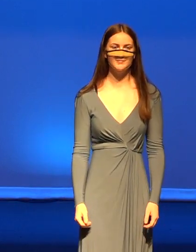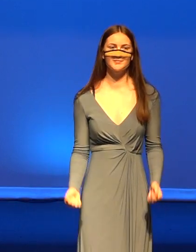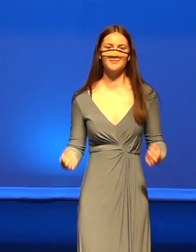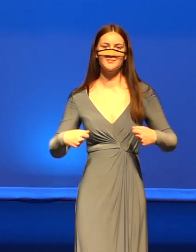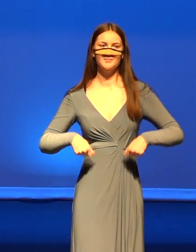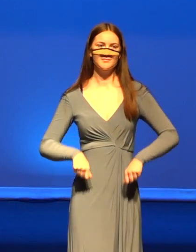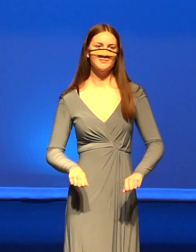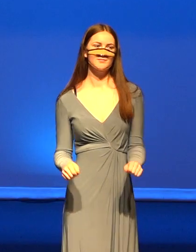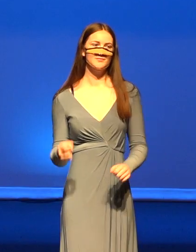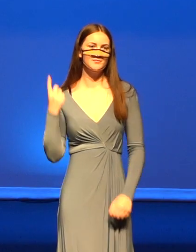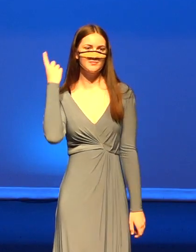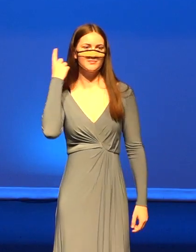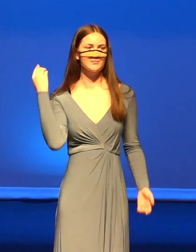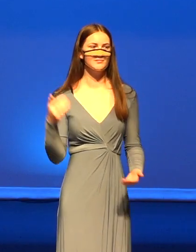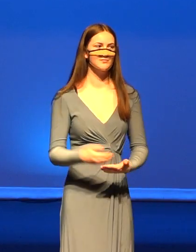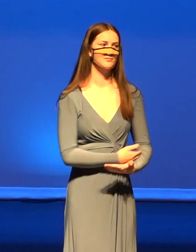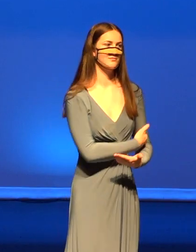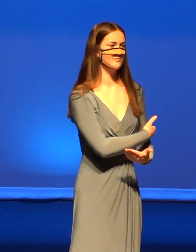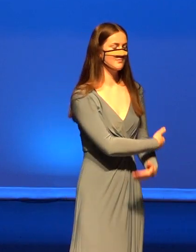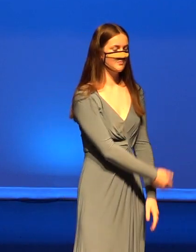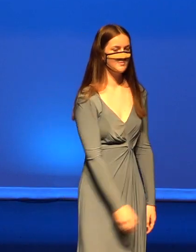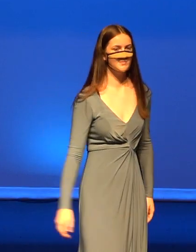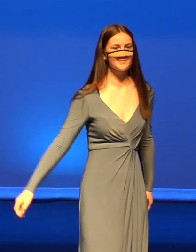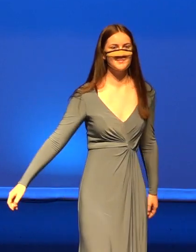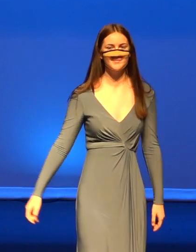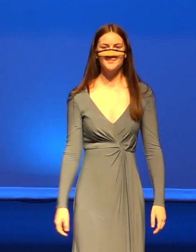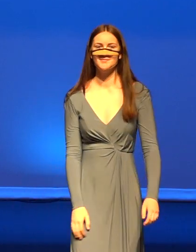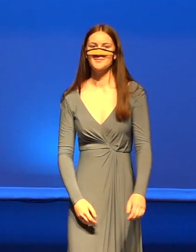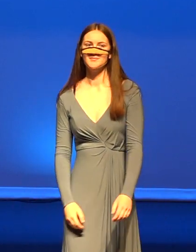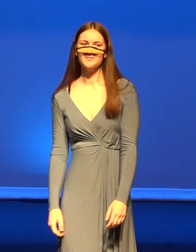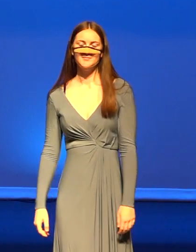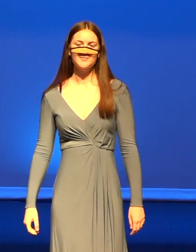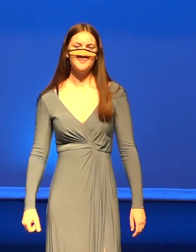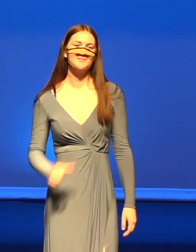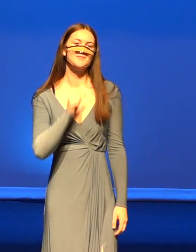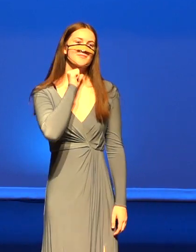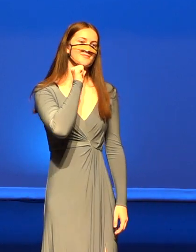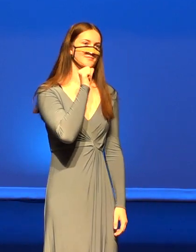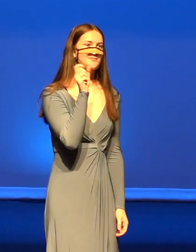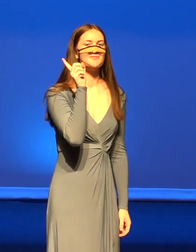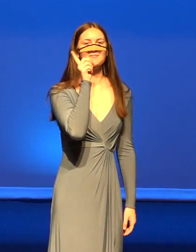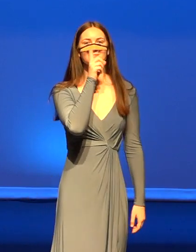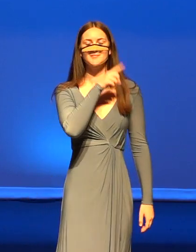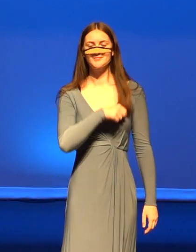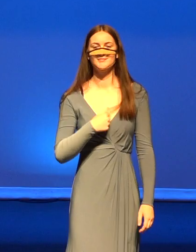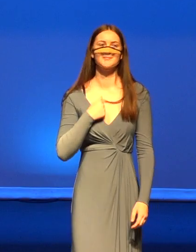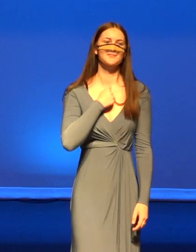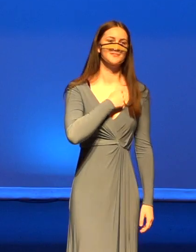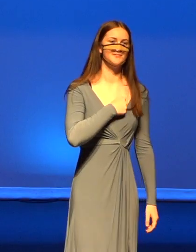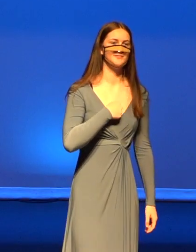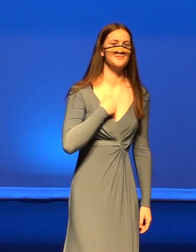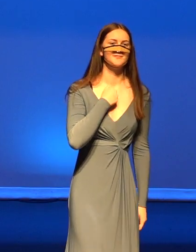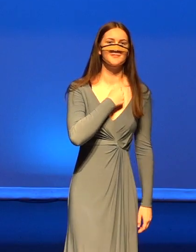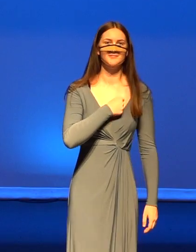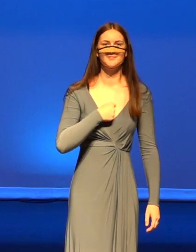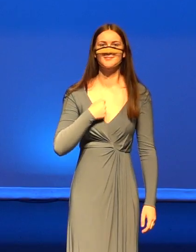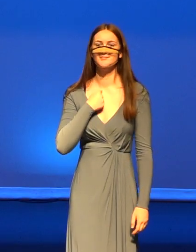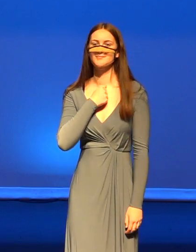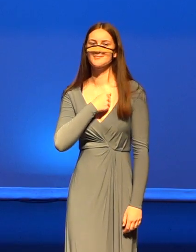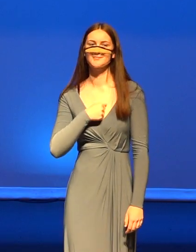What else is on? Oh, oh, oh. And don't tell me you're sorry cause you're